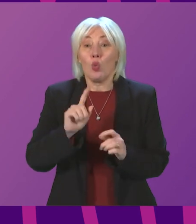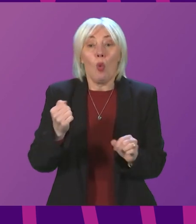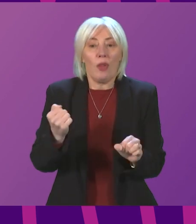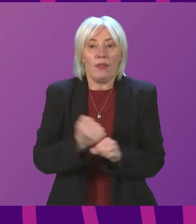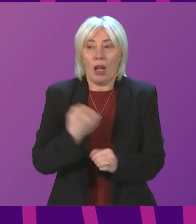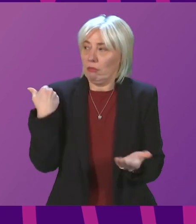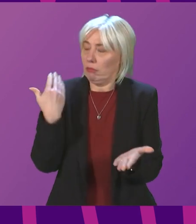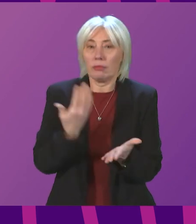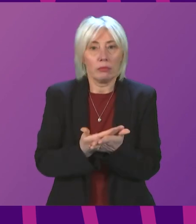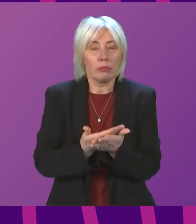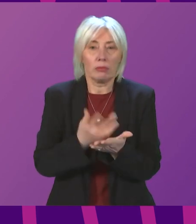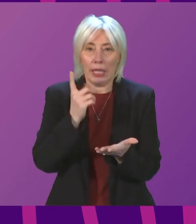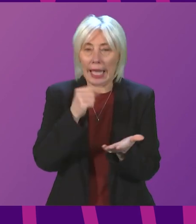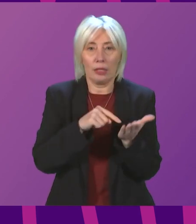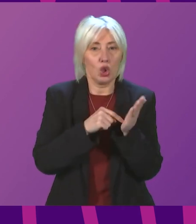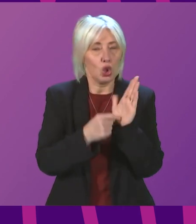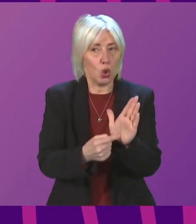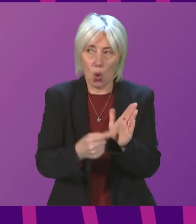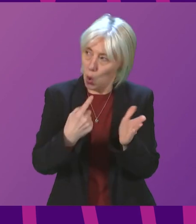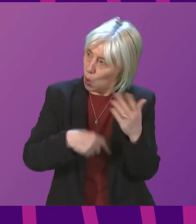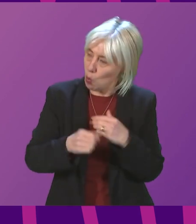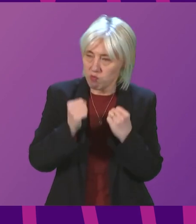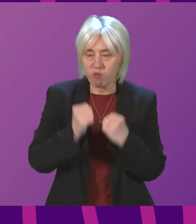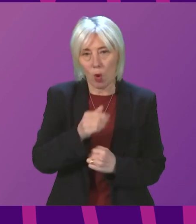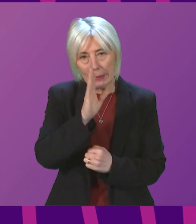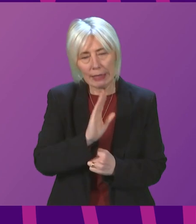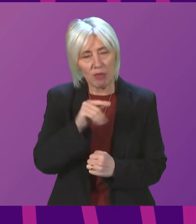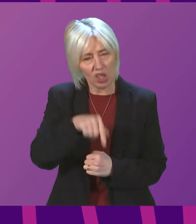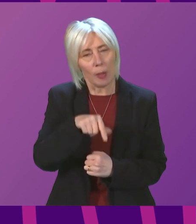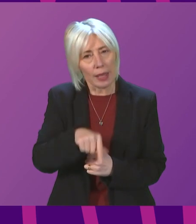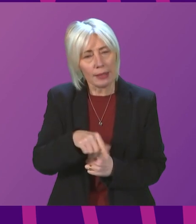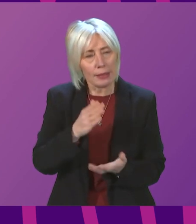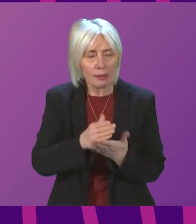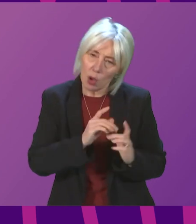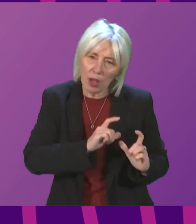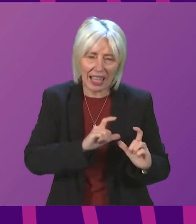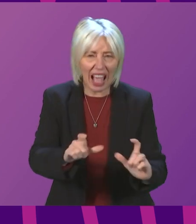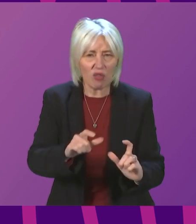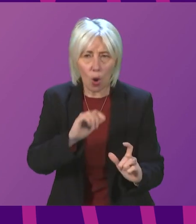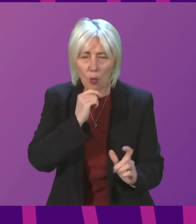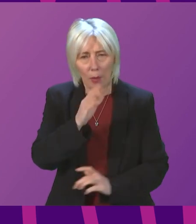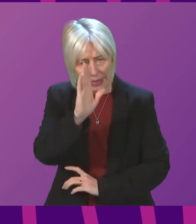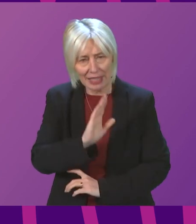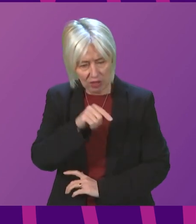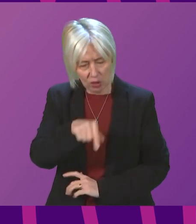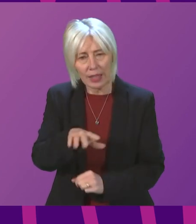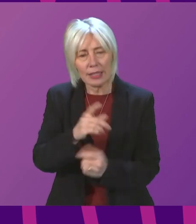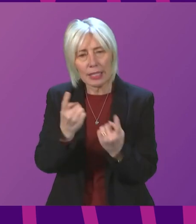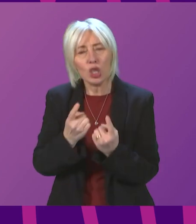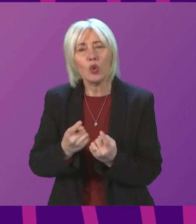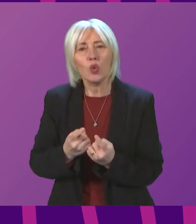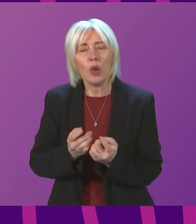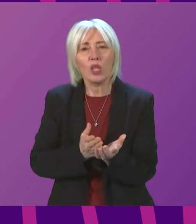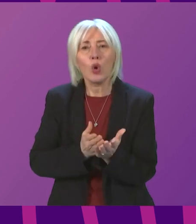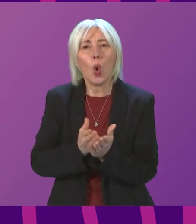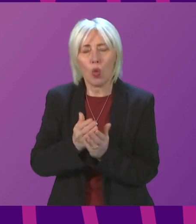to date demonstrate how seriously we take this, and we will continue to take it seriously as we go through the months